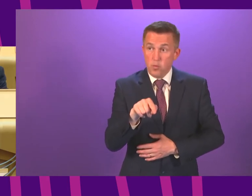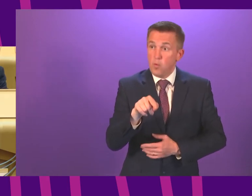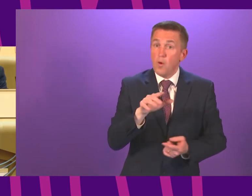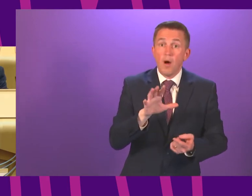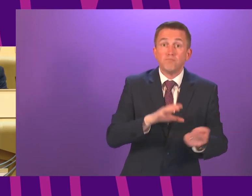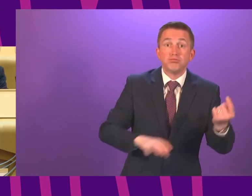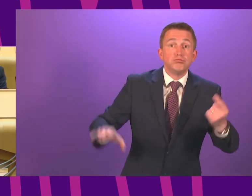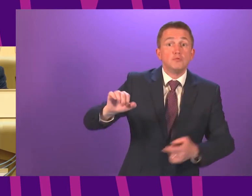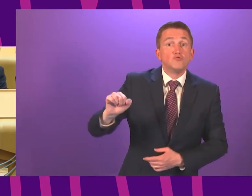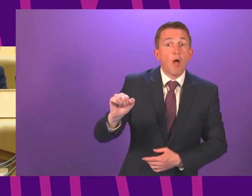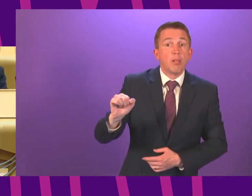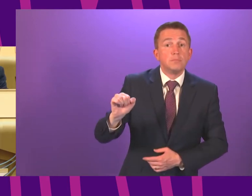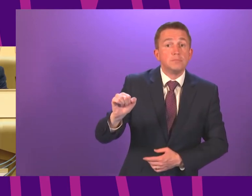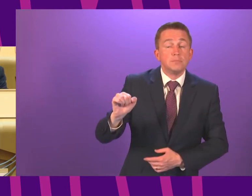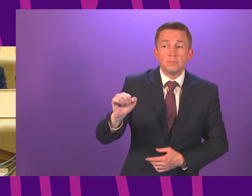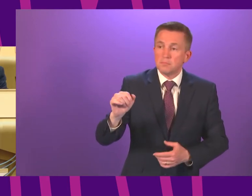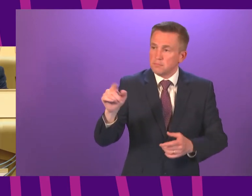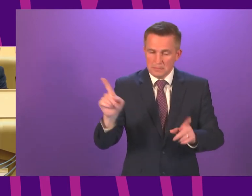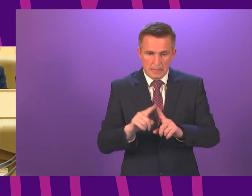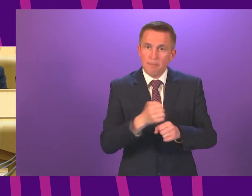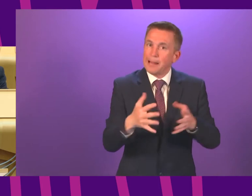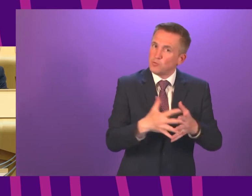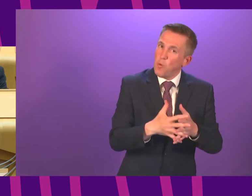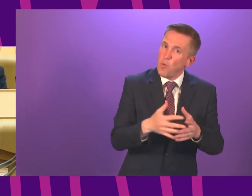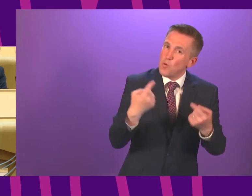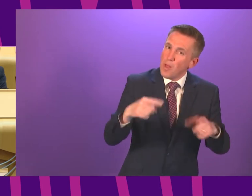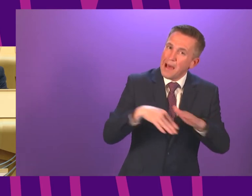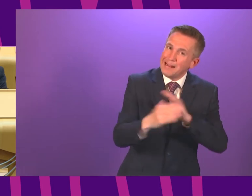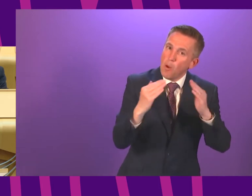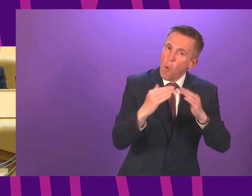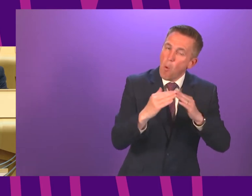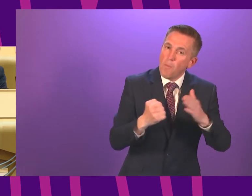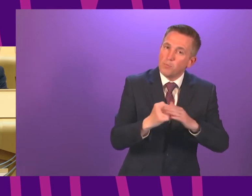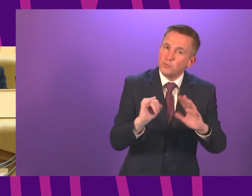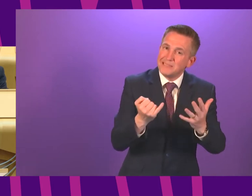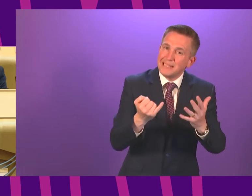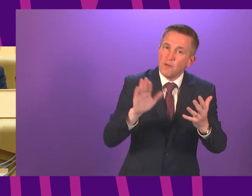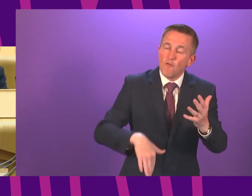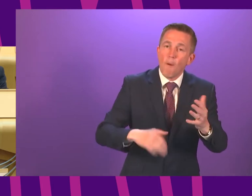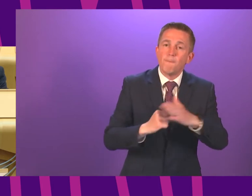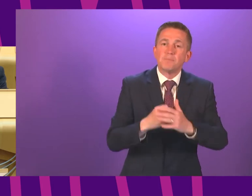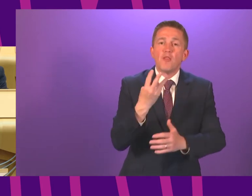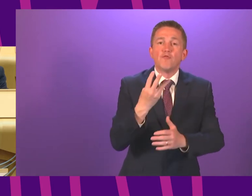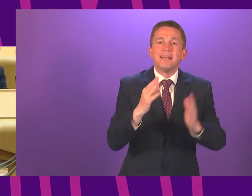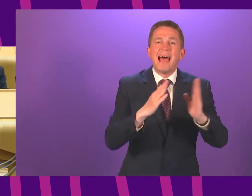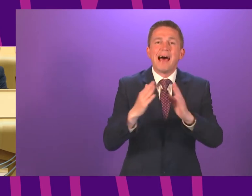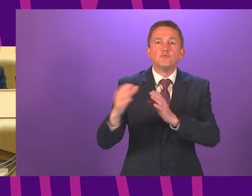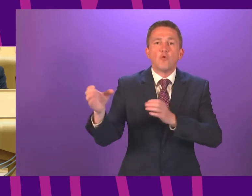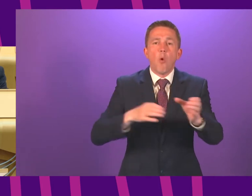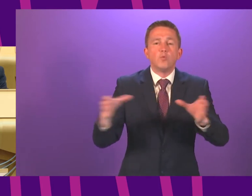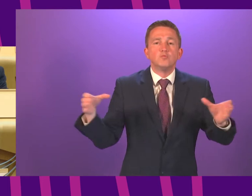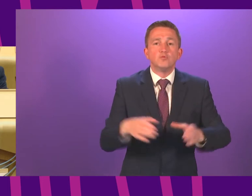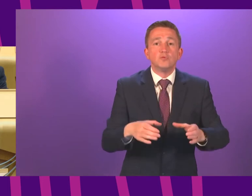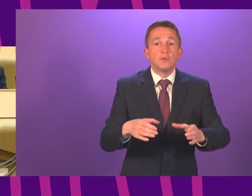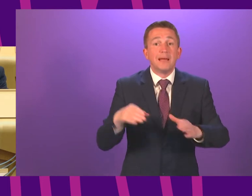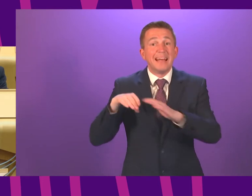Scotland since mid-May, will be able to meet in-homes in groups of no more than six from a maximum of three households. It also means that indoor licensed